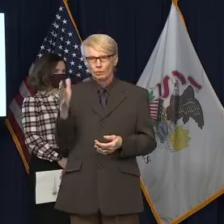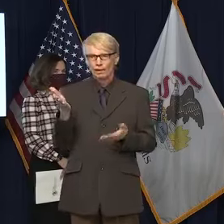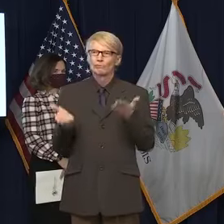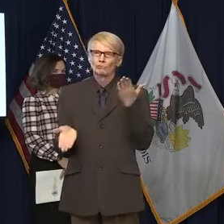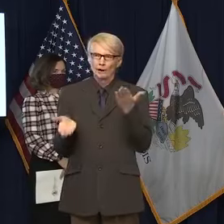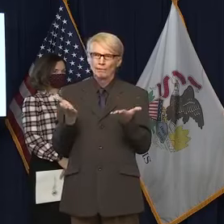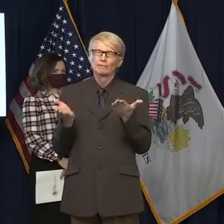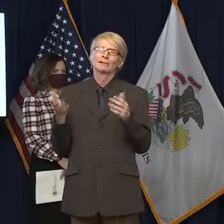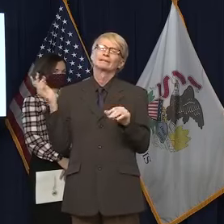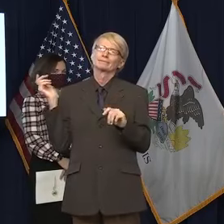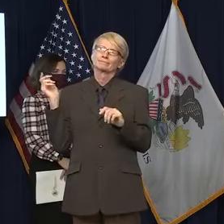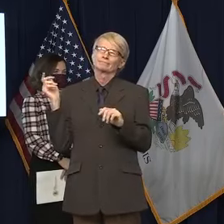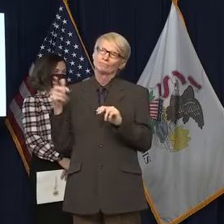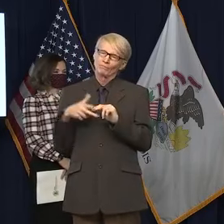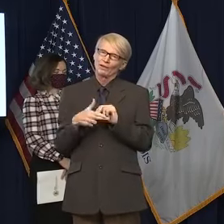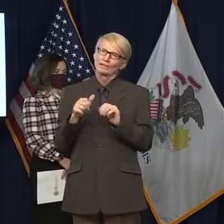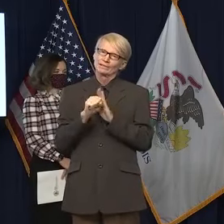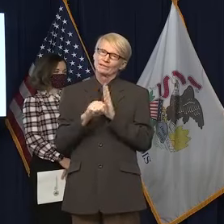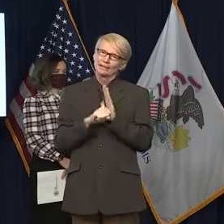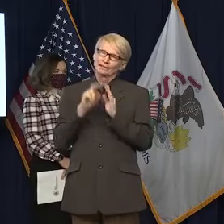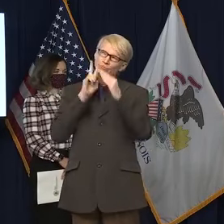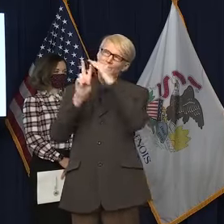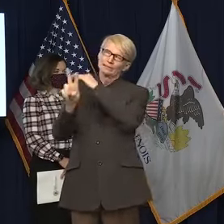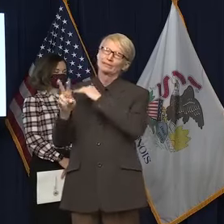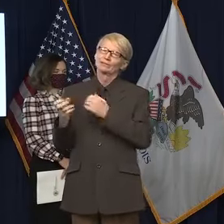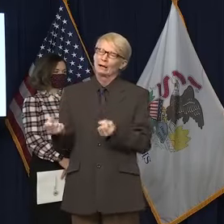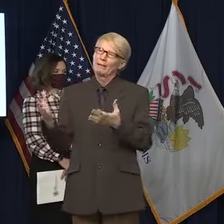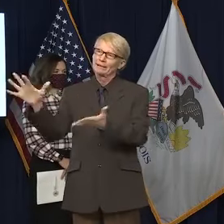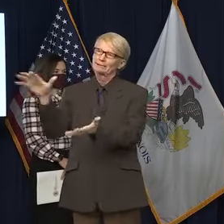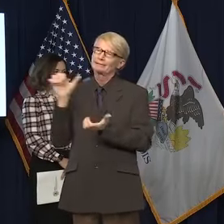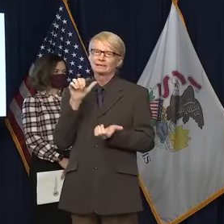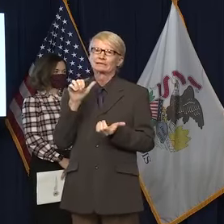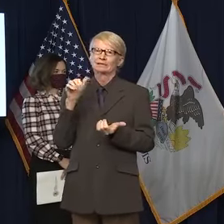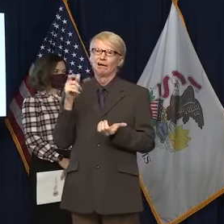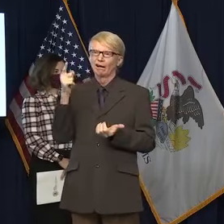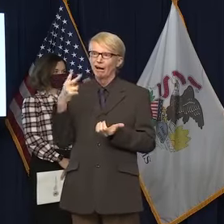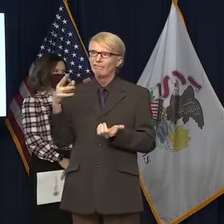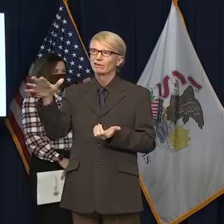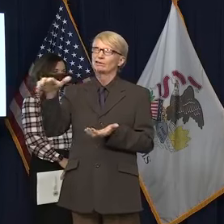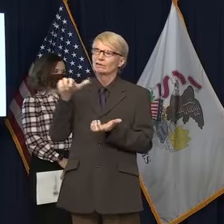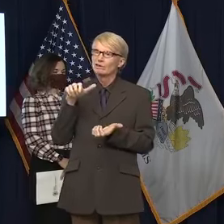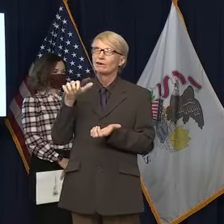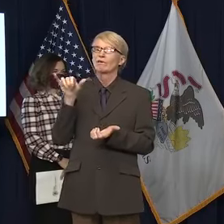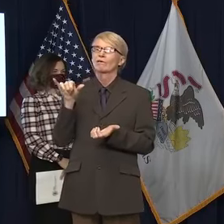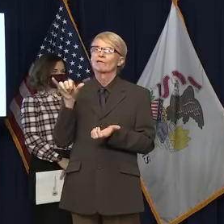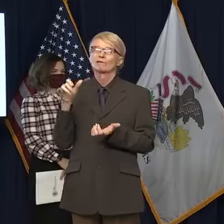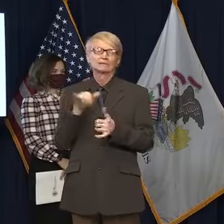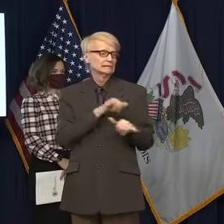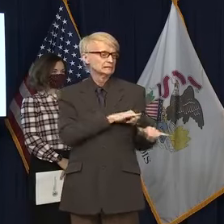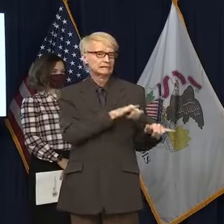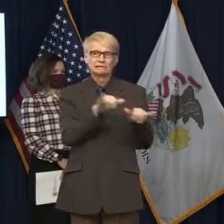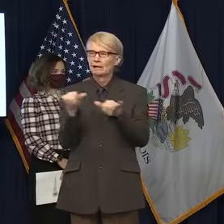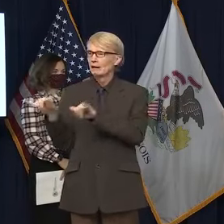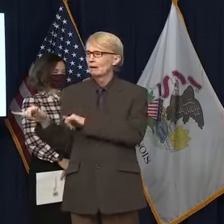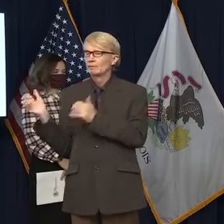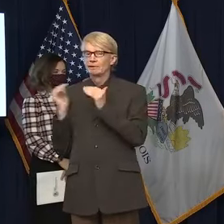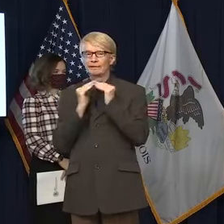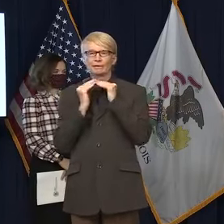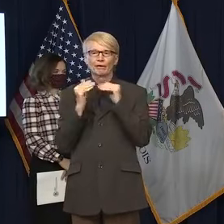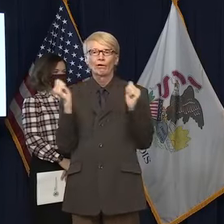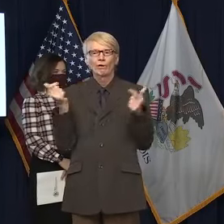projected Pfizer shipments this month by roughly half. The same is true across the rest of the nation.